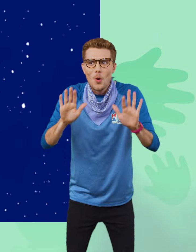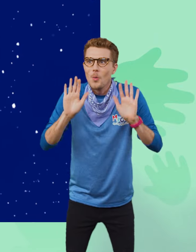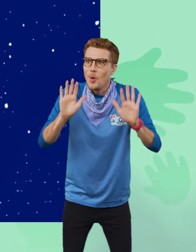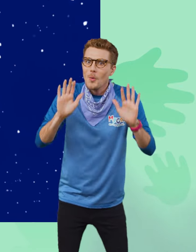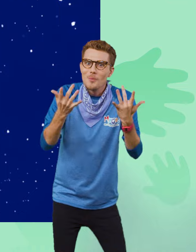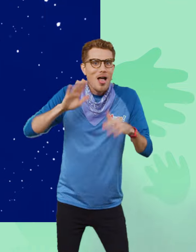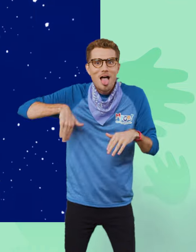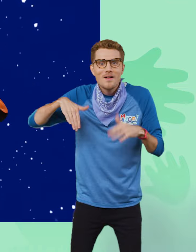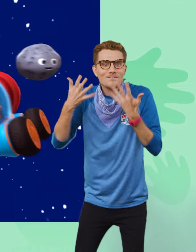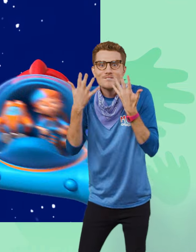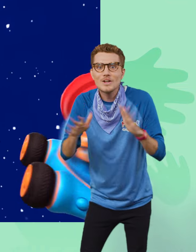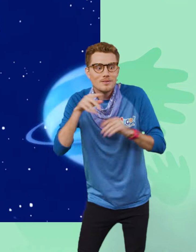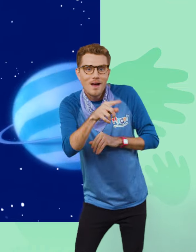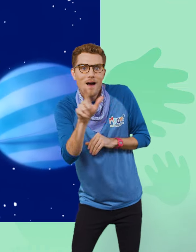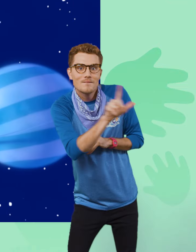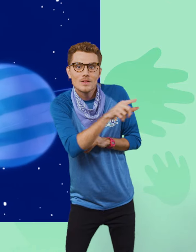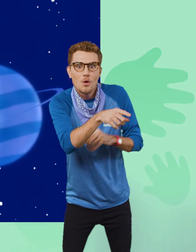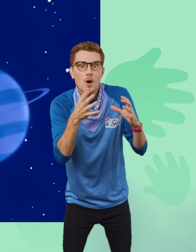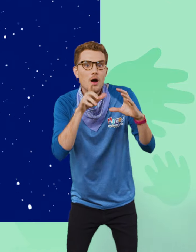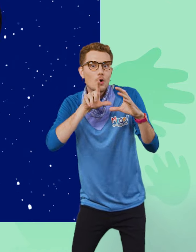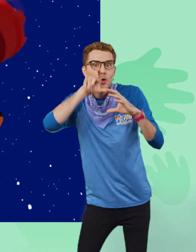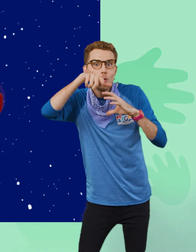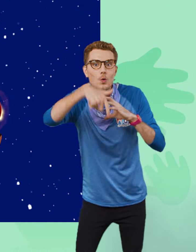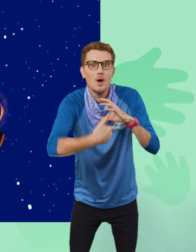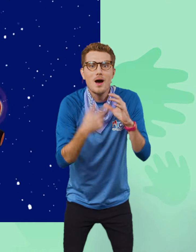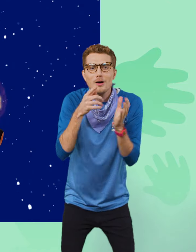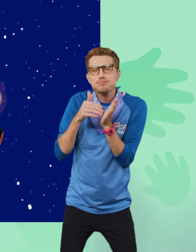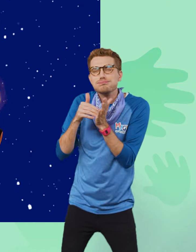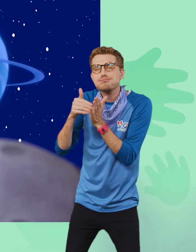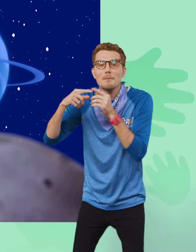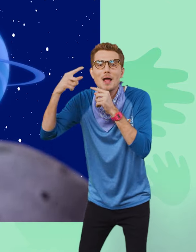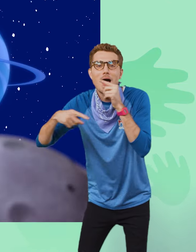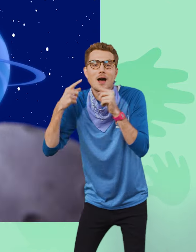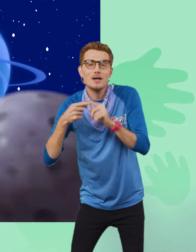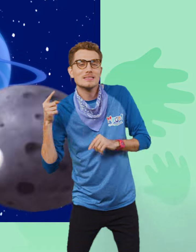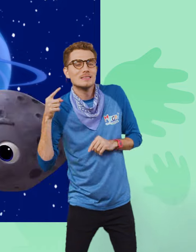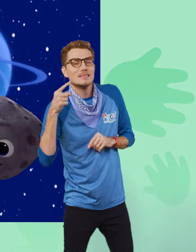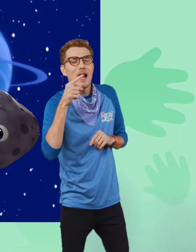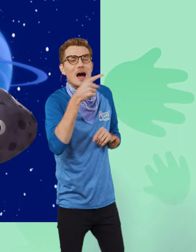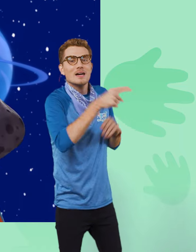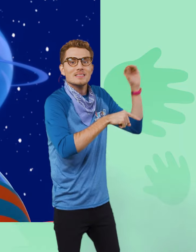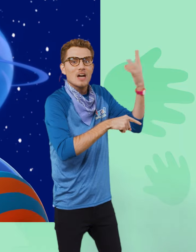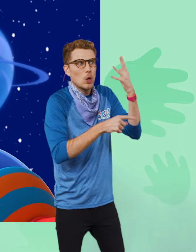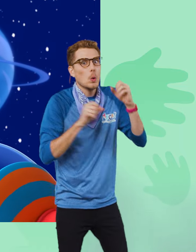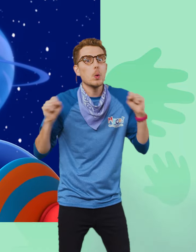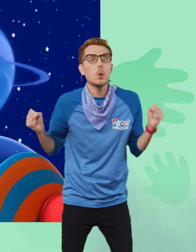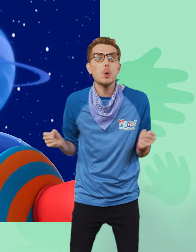haven't finished yet. On your left is Uranus. Billions of miles from the sun, pretty cold.